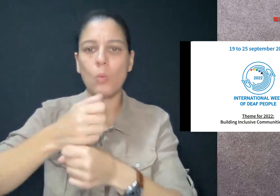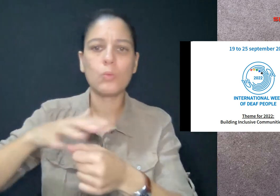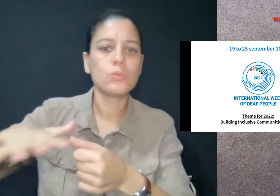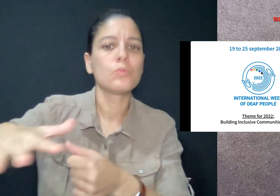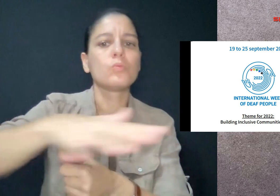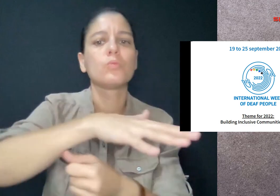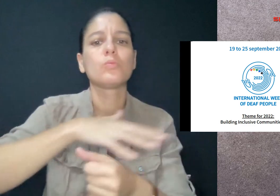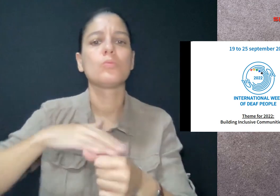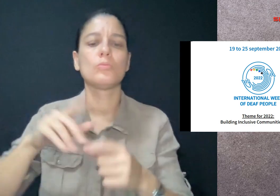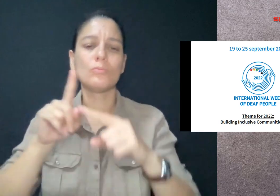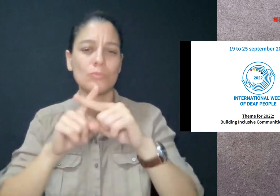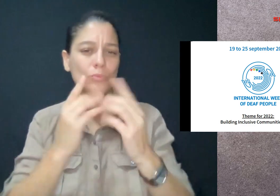and schools.